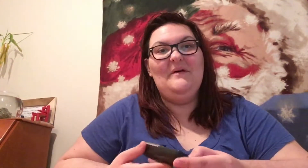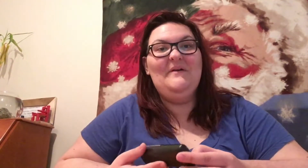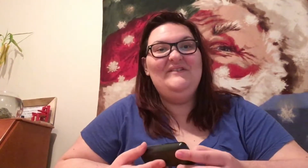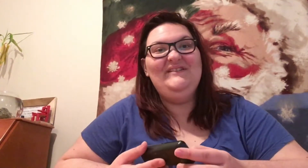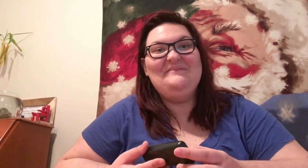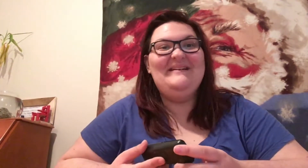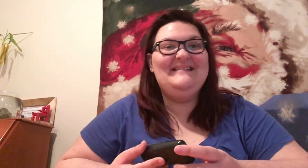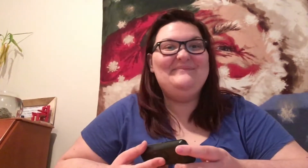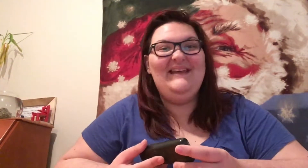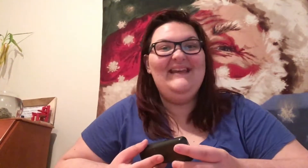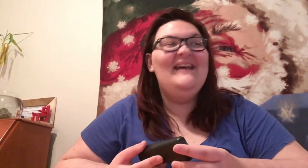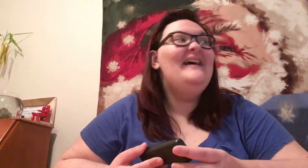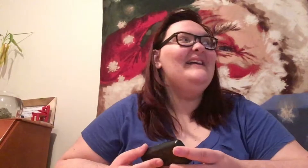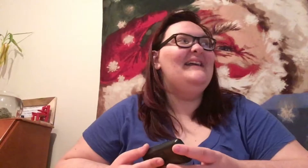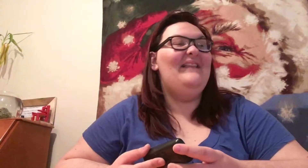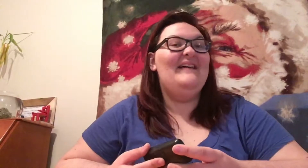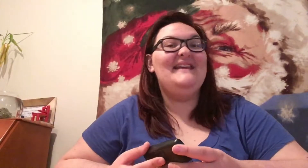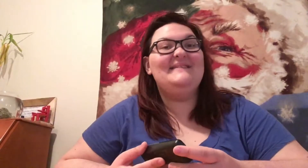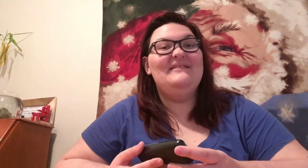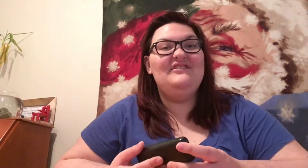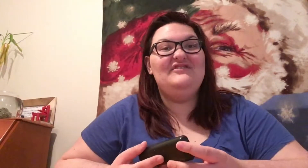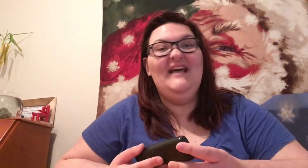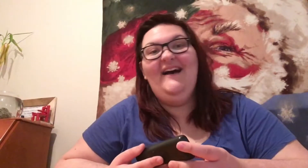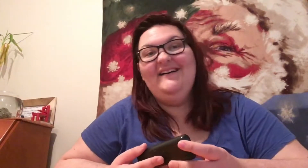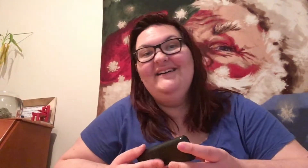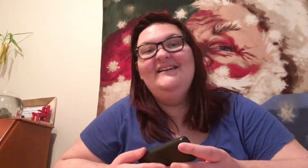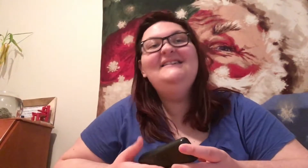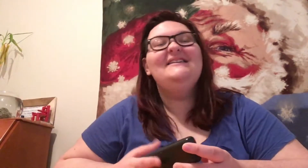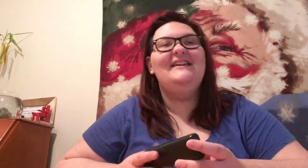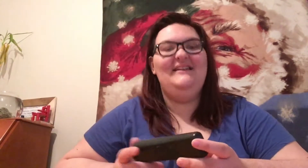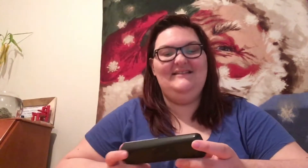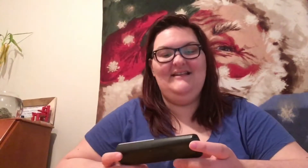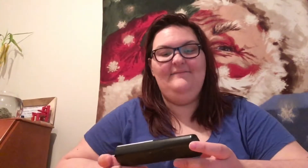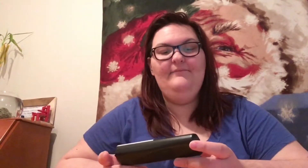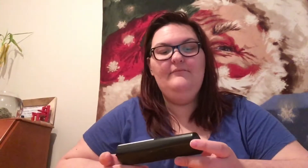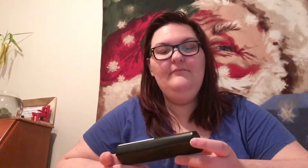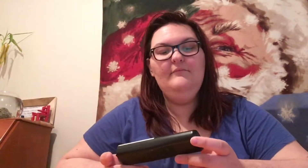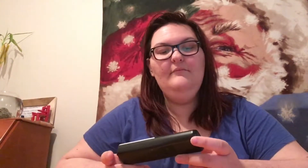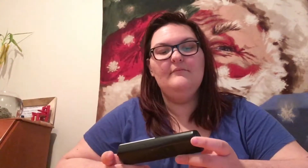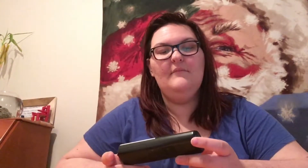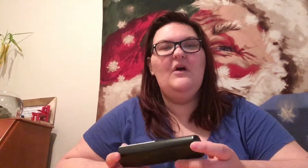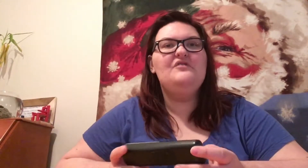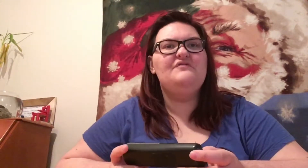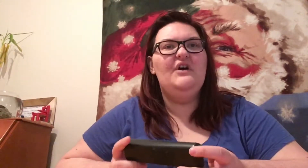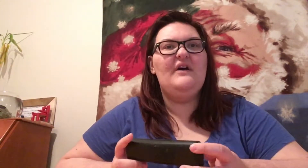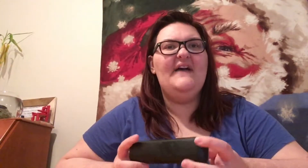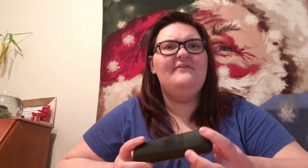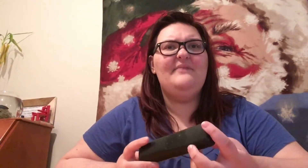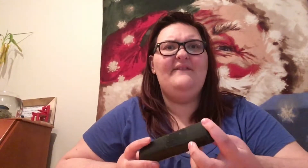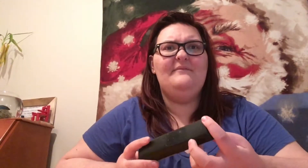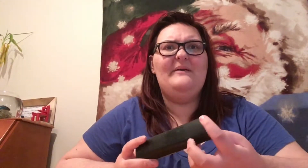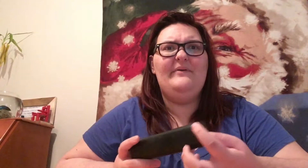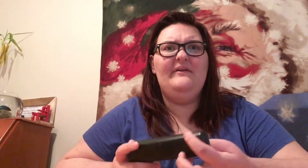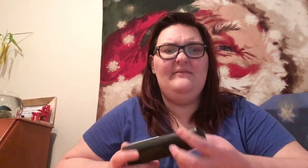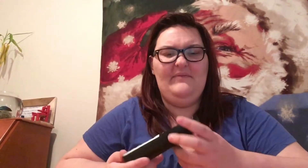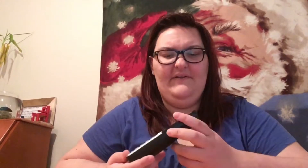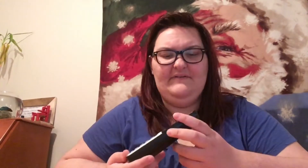oh, you must be getting a lot of text messages, huh? He says, oh, no, I haven't paid for my bill in months.